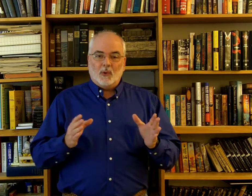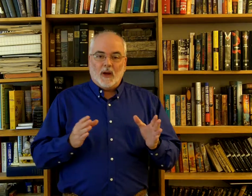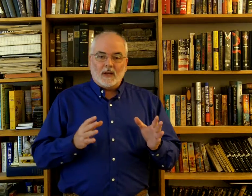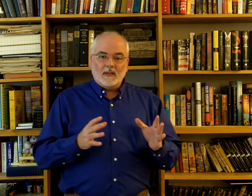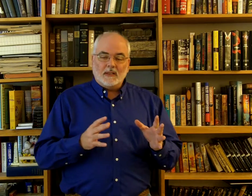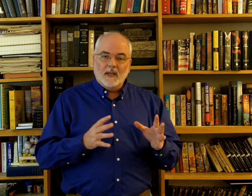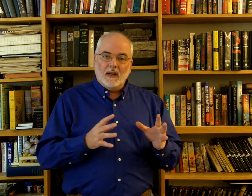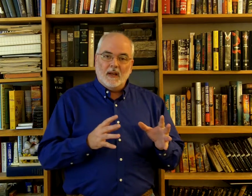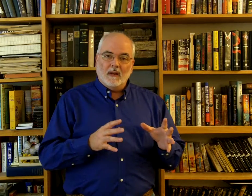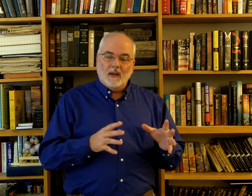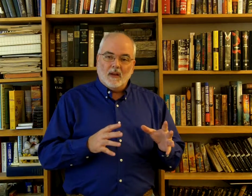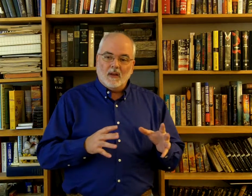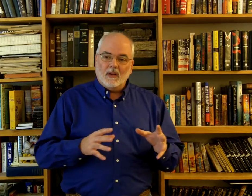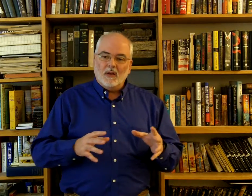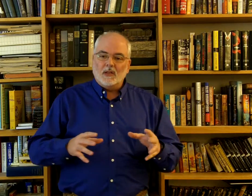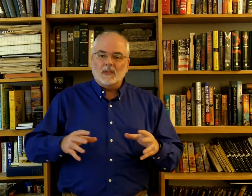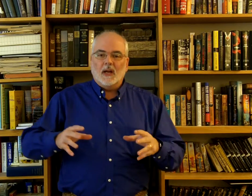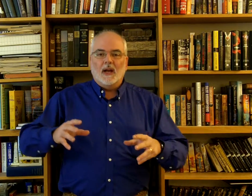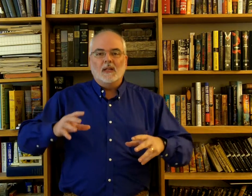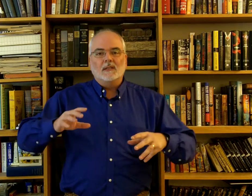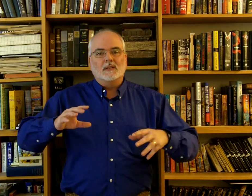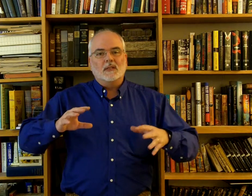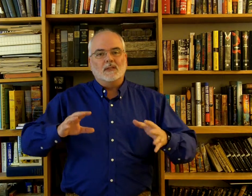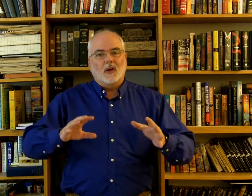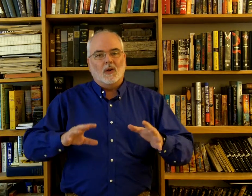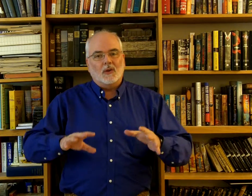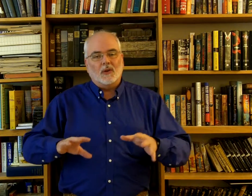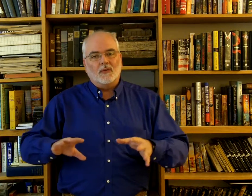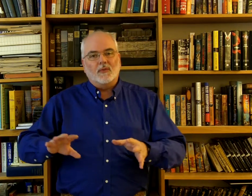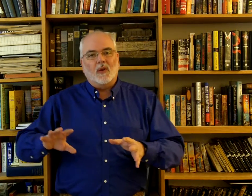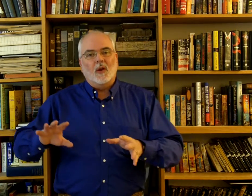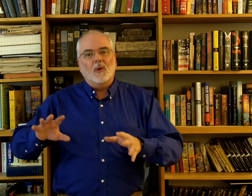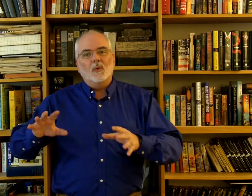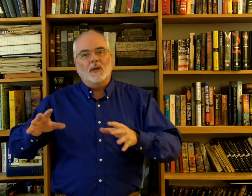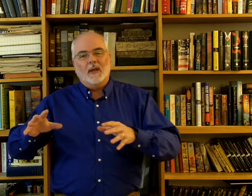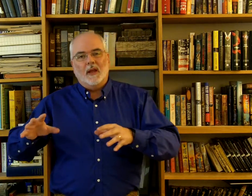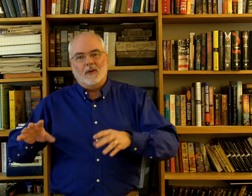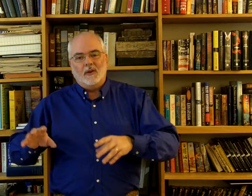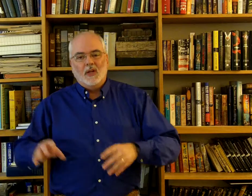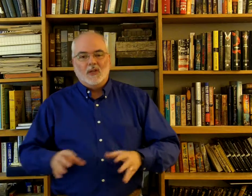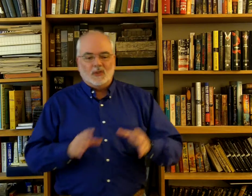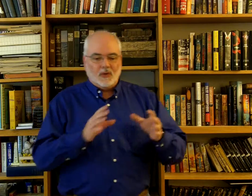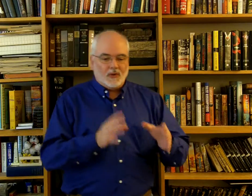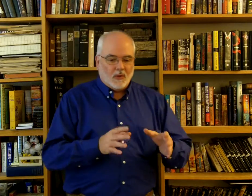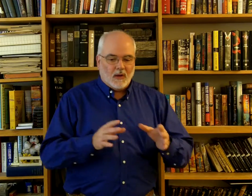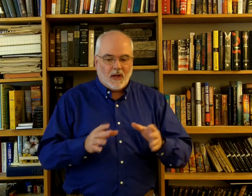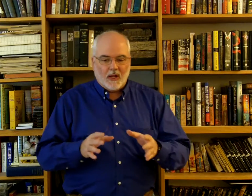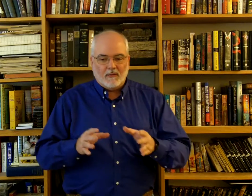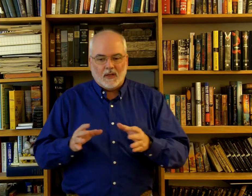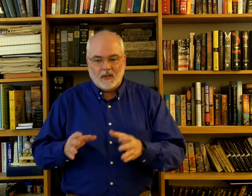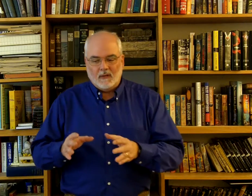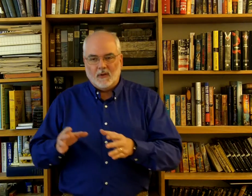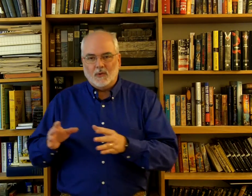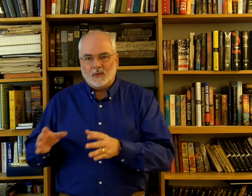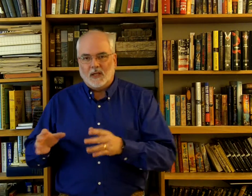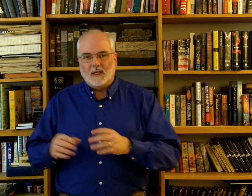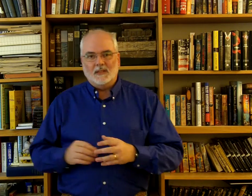practice getting your signs to start to flow together so you don't have individual signs.